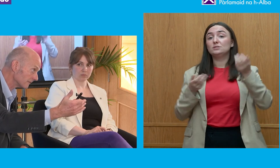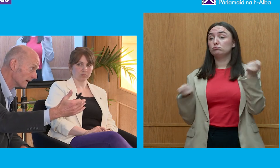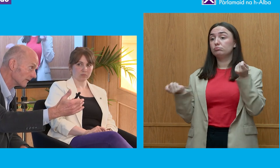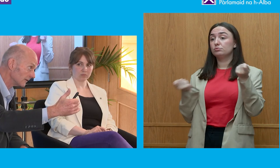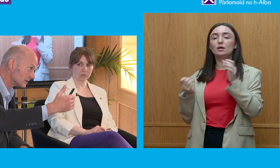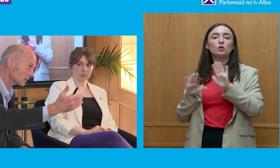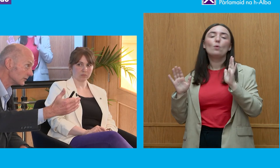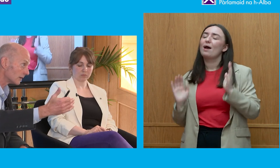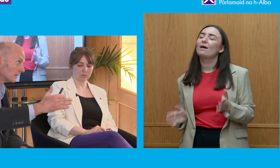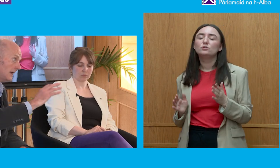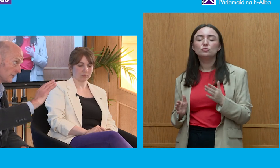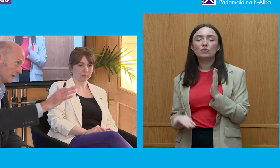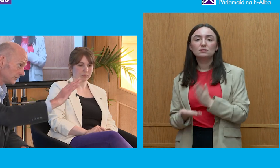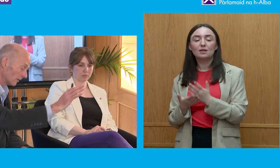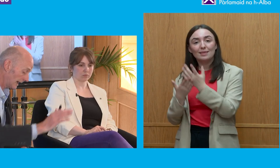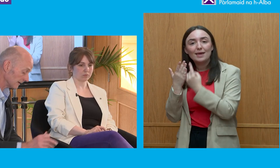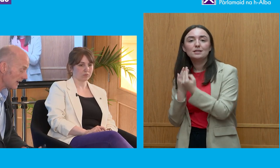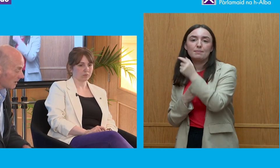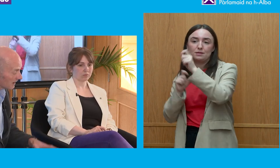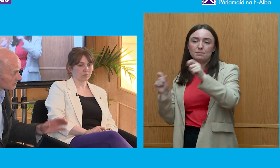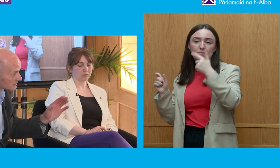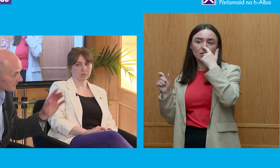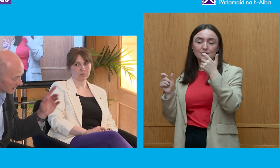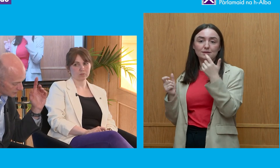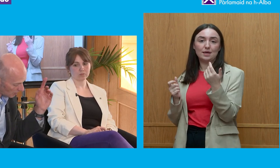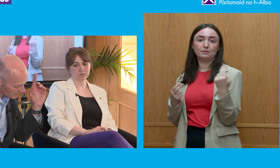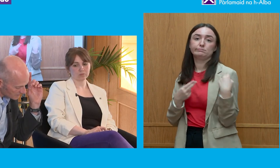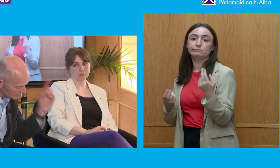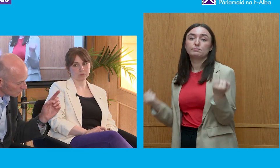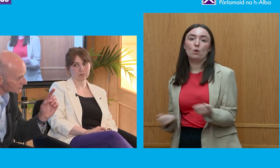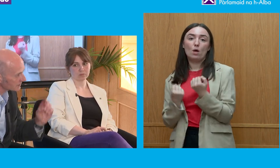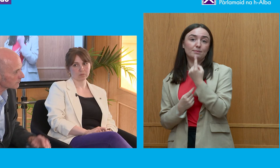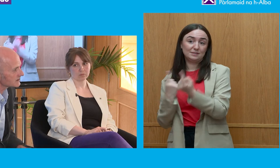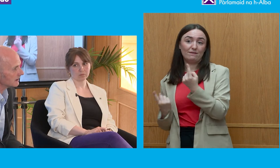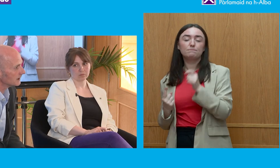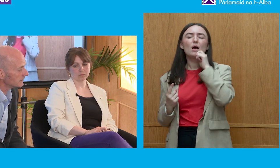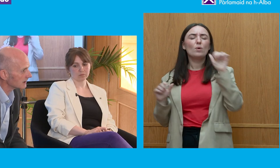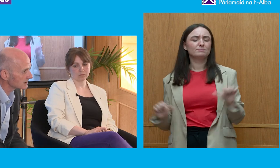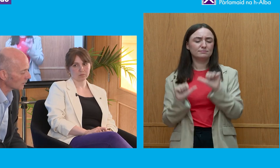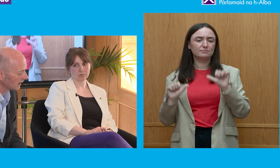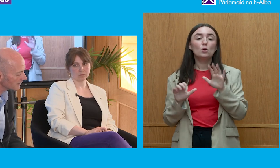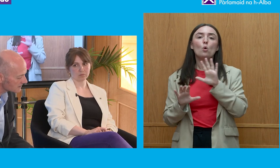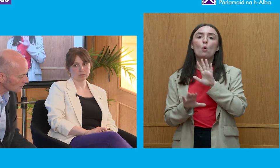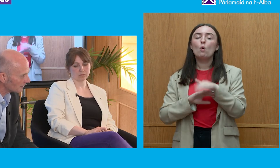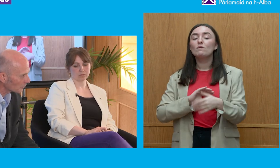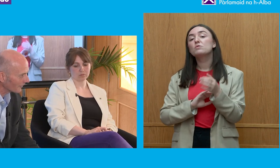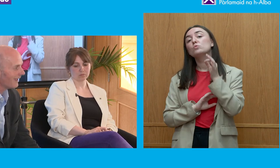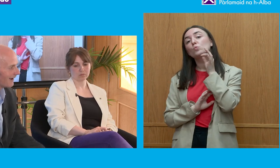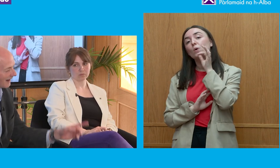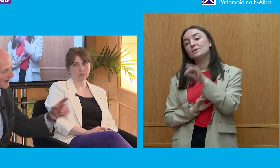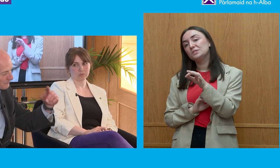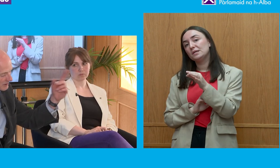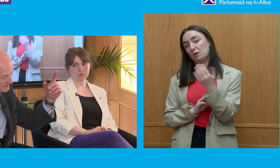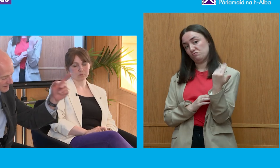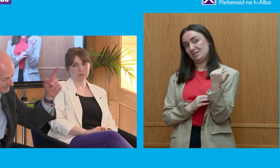the independent folk then to do a good job but shorthand but let me just finish on this this question of what's happened over the last little while and think this is quite important